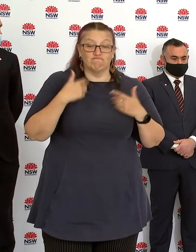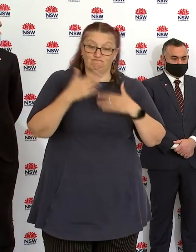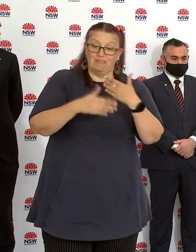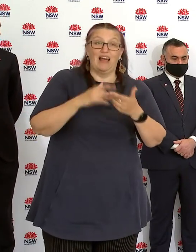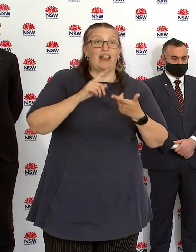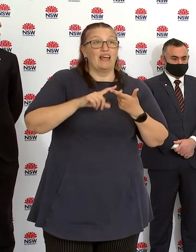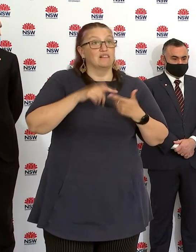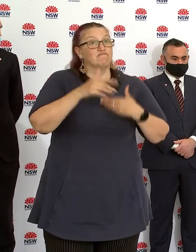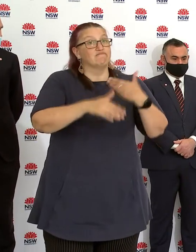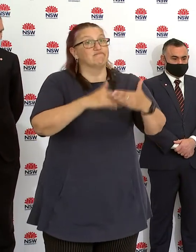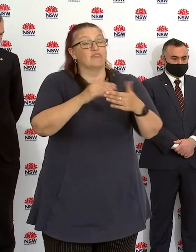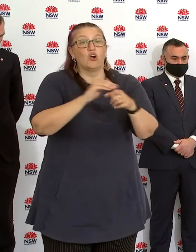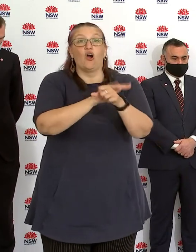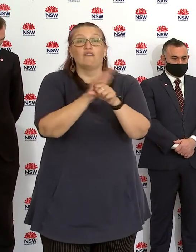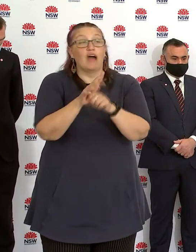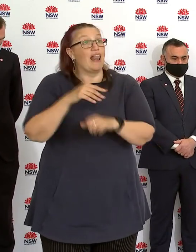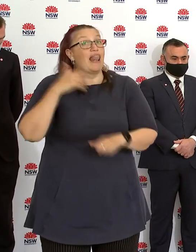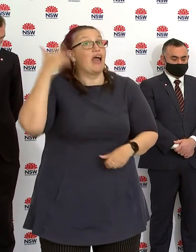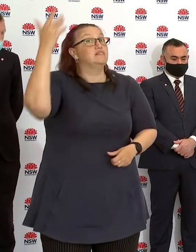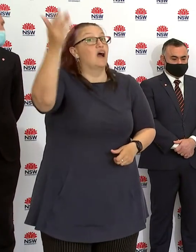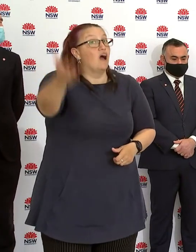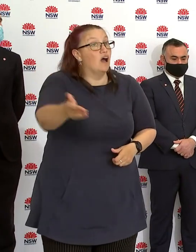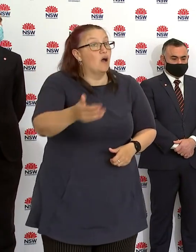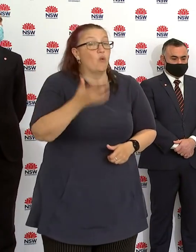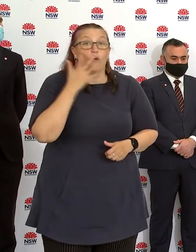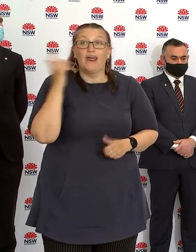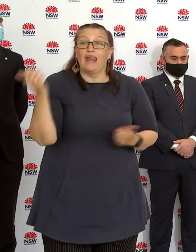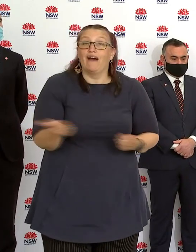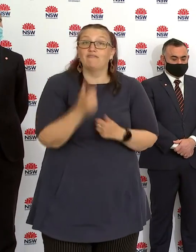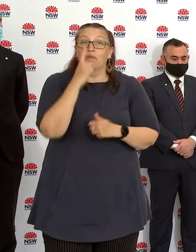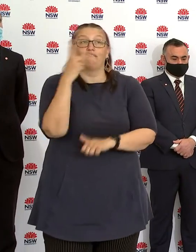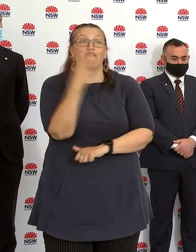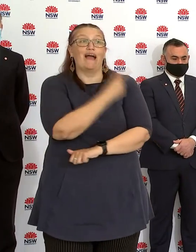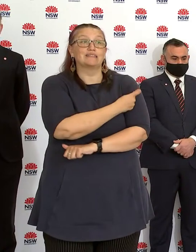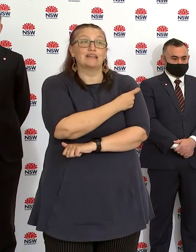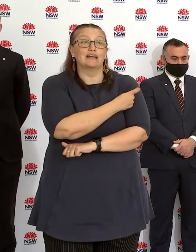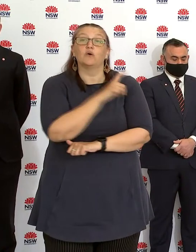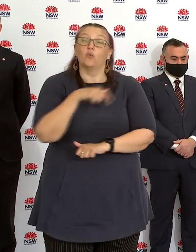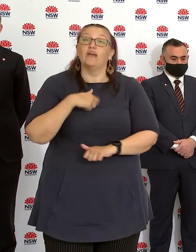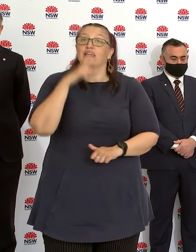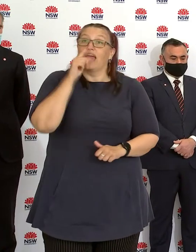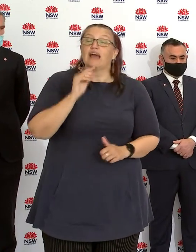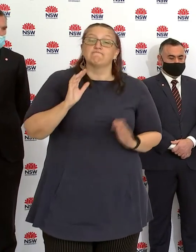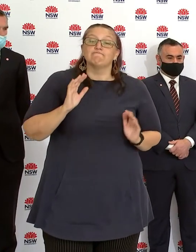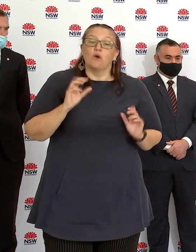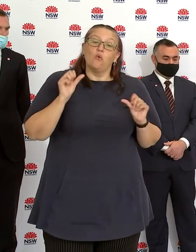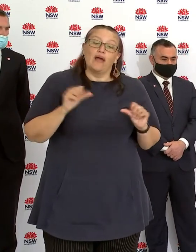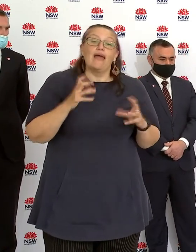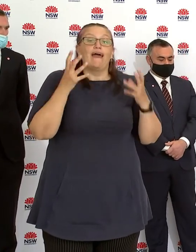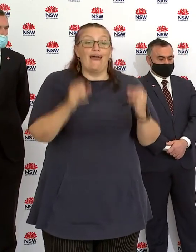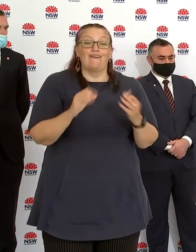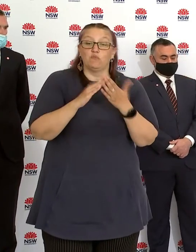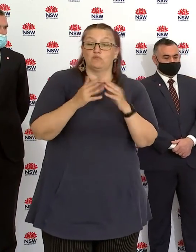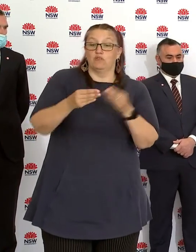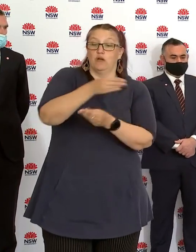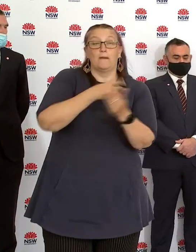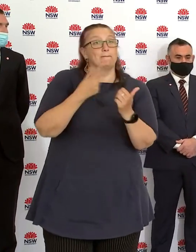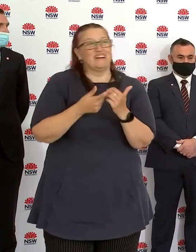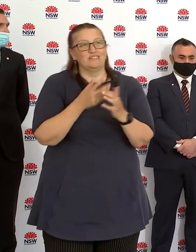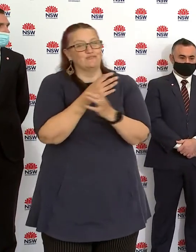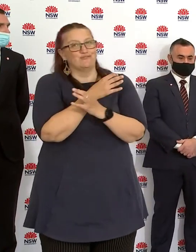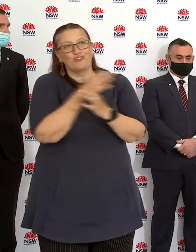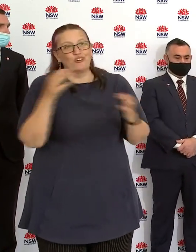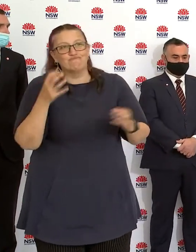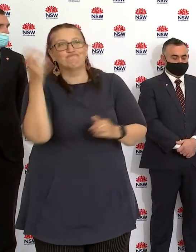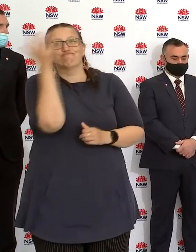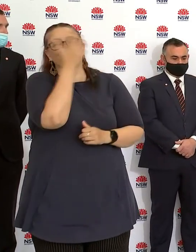that we have community transmission. So we need to get those vaccine coverage levels up. We need to protect